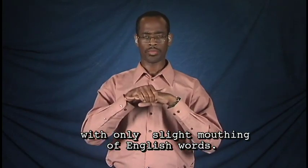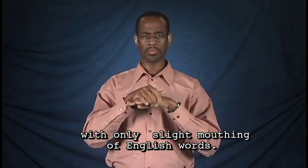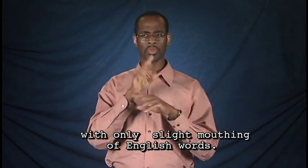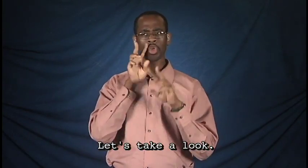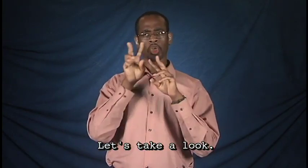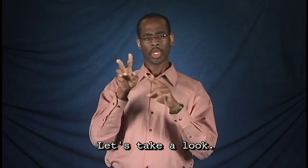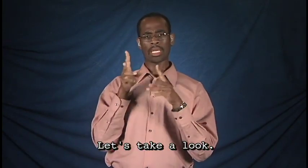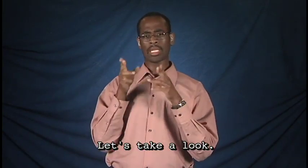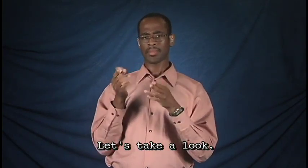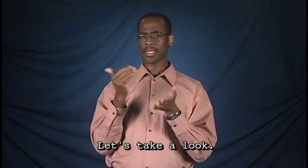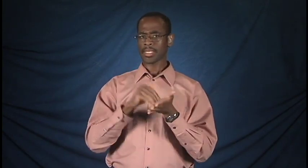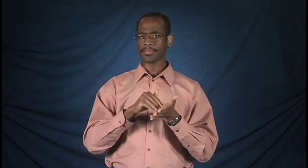English words. Let's take a look.